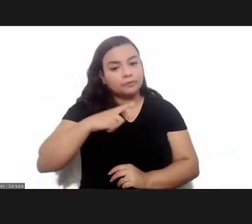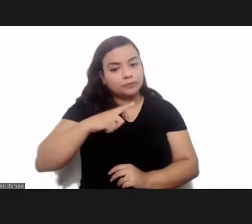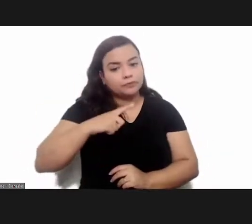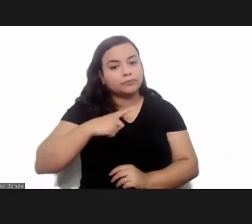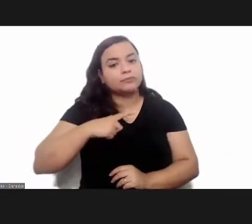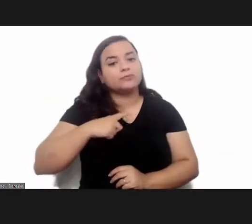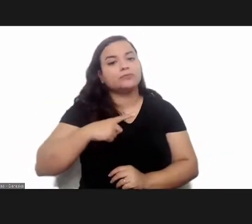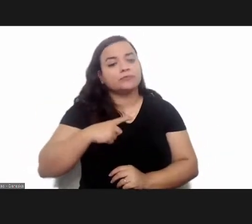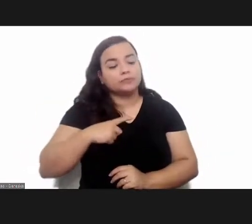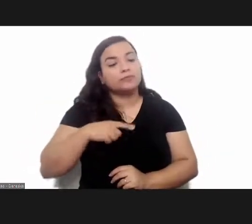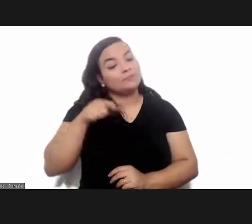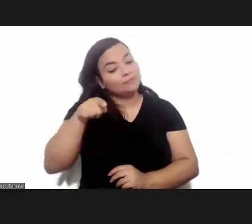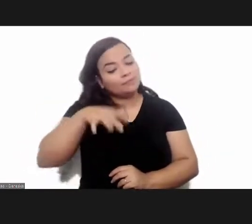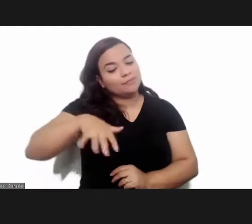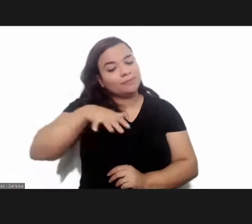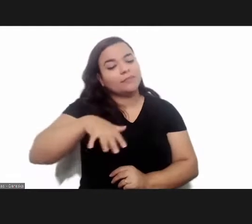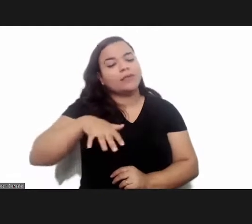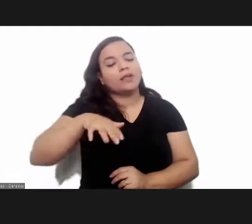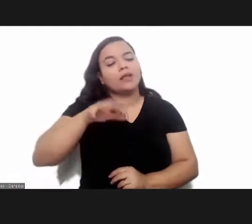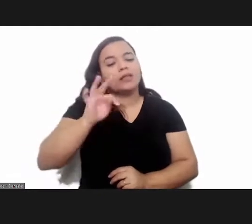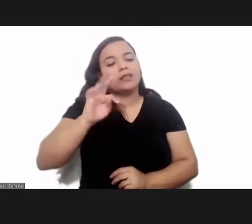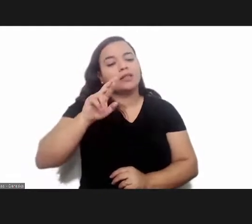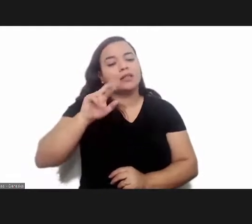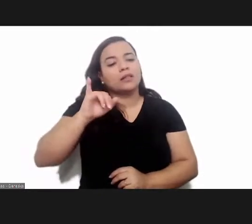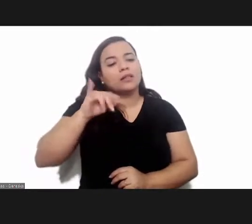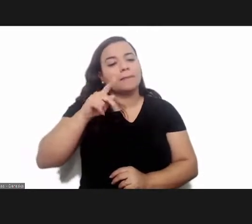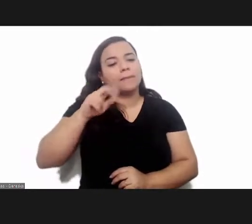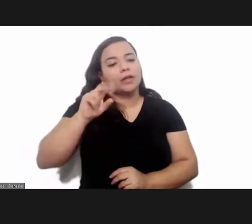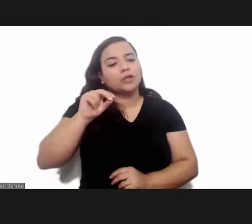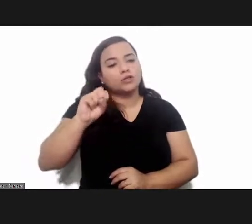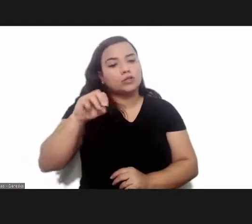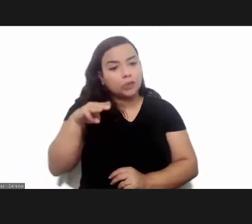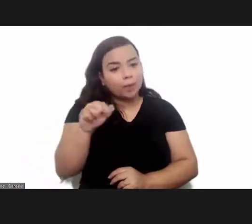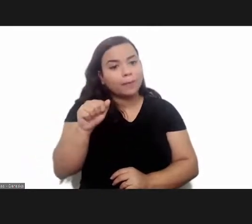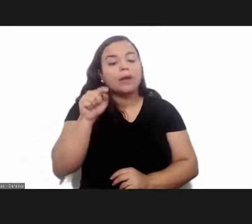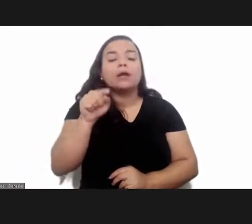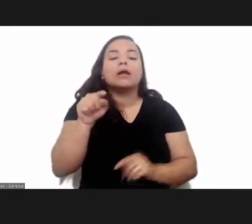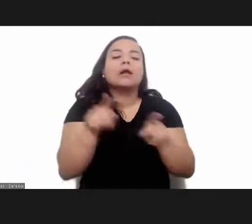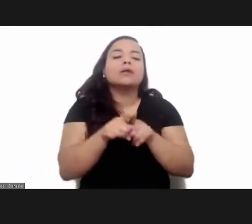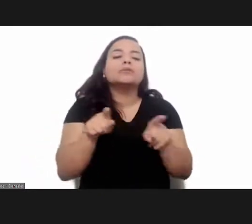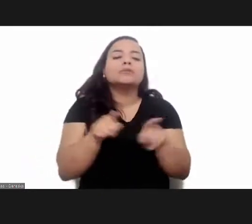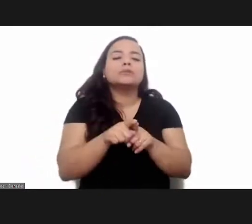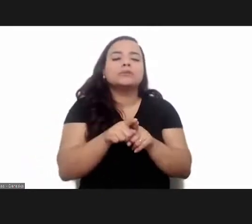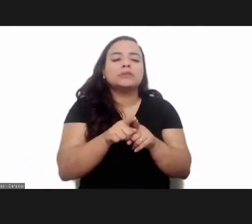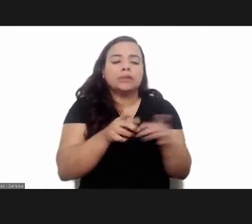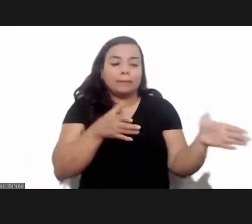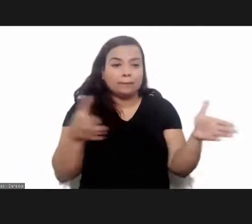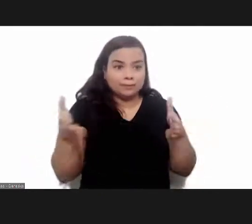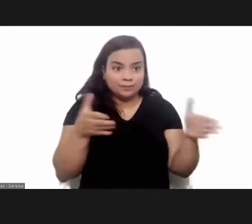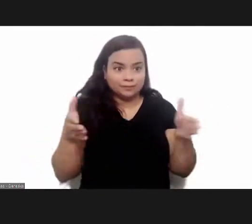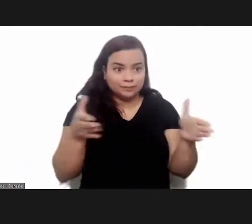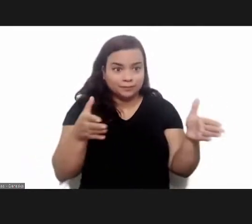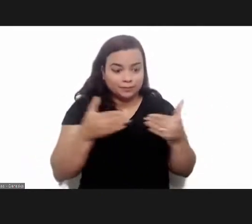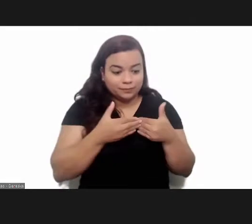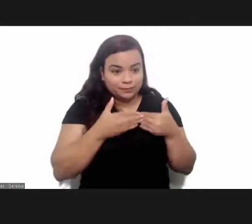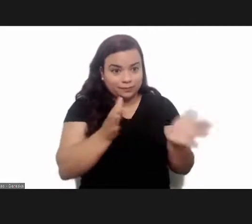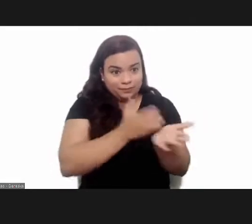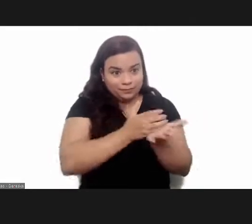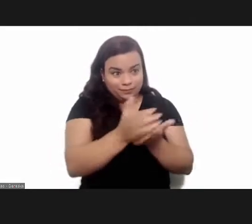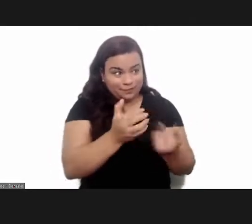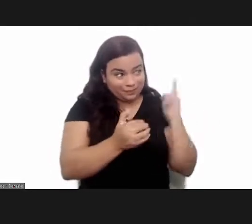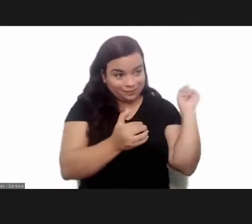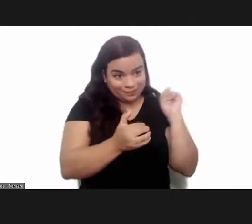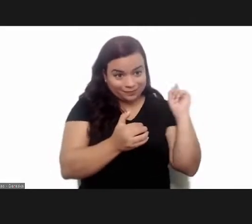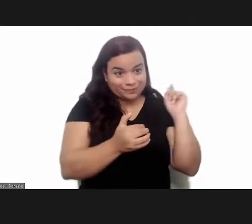on t cruzi and this historical cycle which is launched one of these cycles